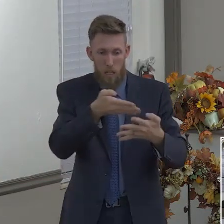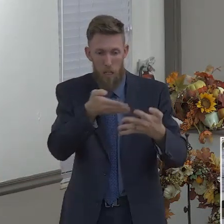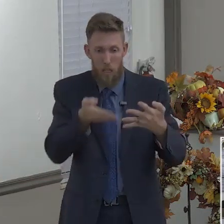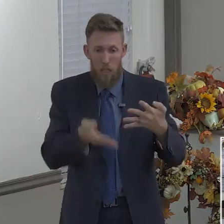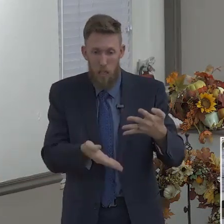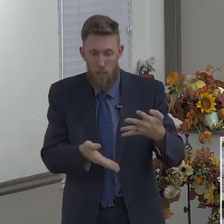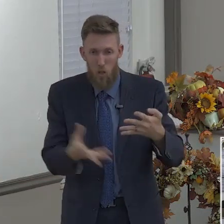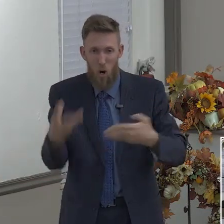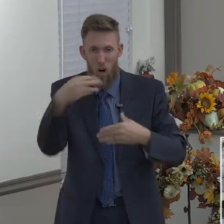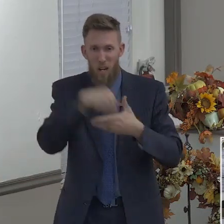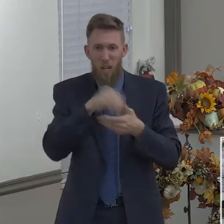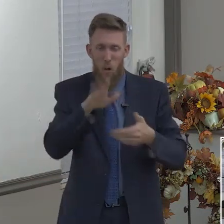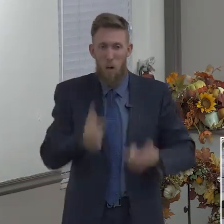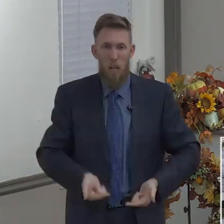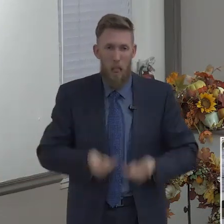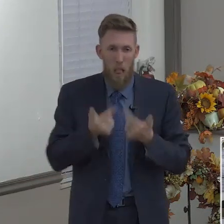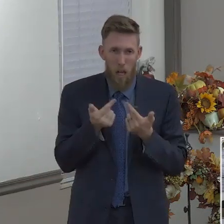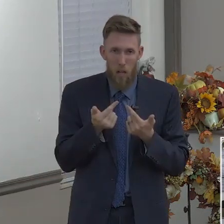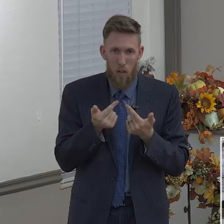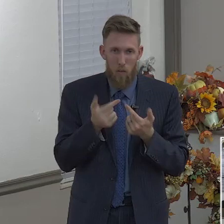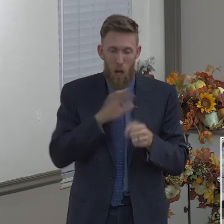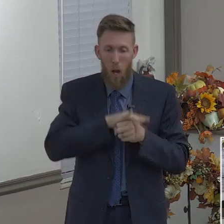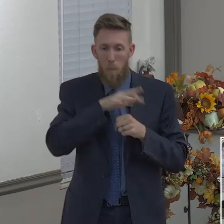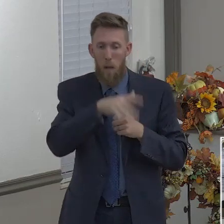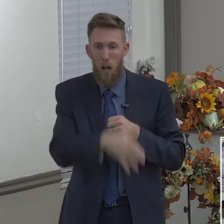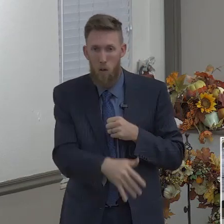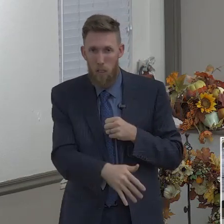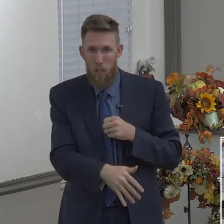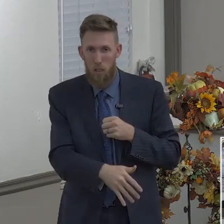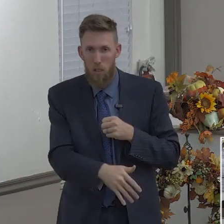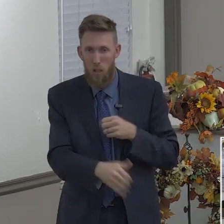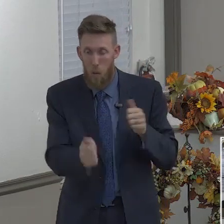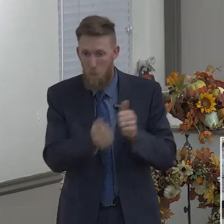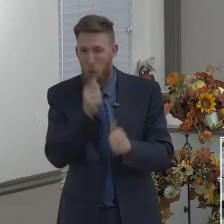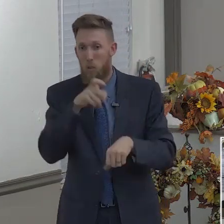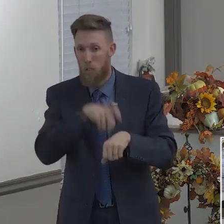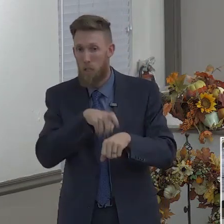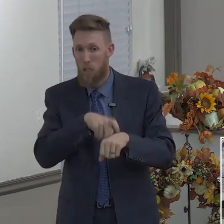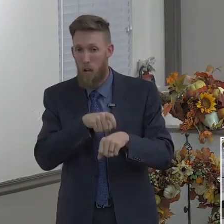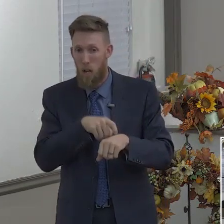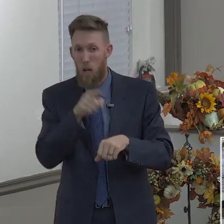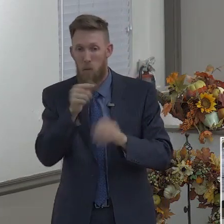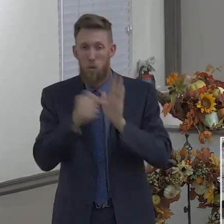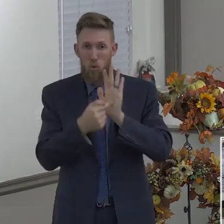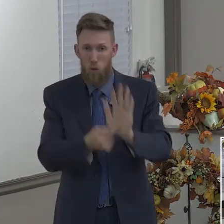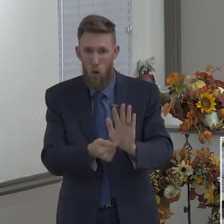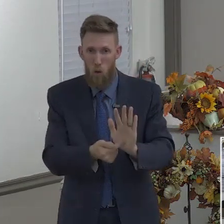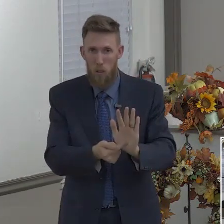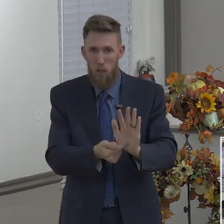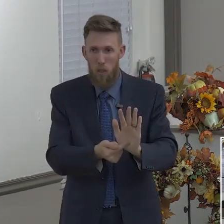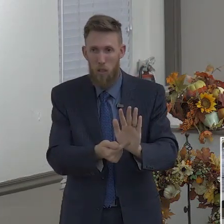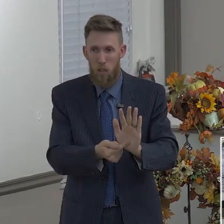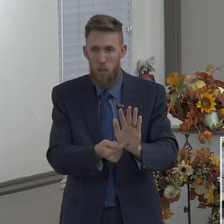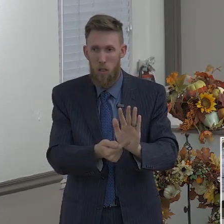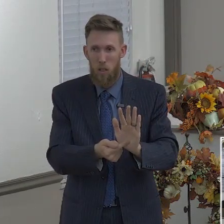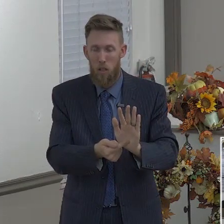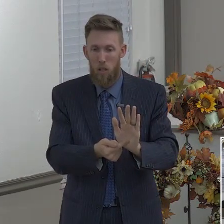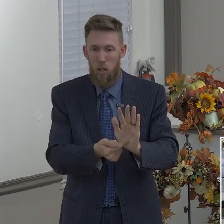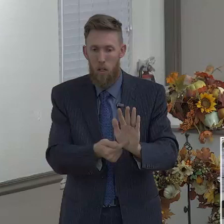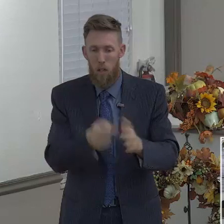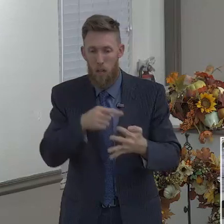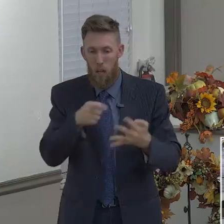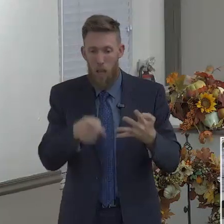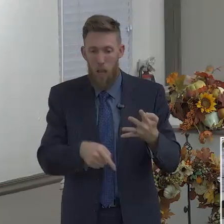not that you're perfect, no one is. But they abound in you, but they they make, they make you